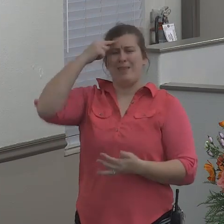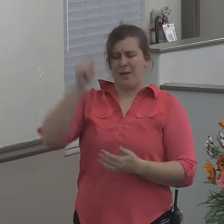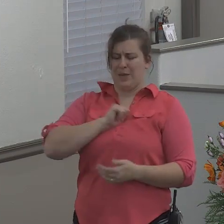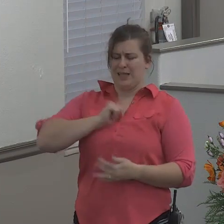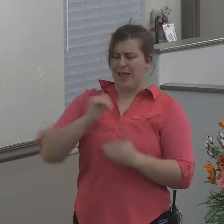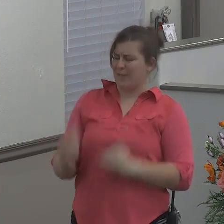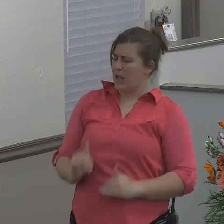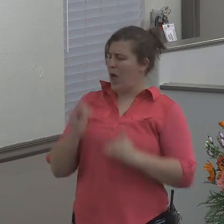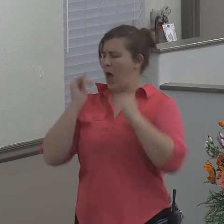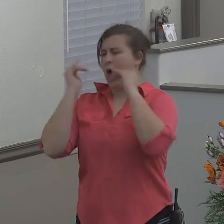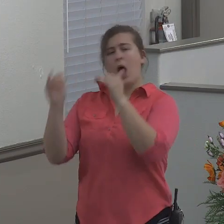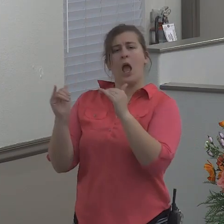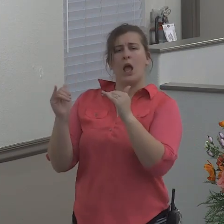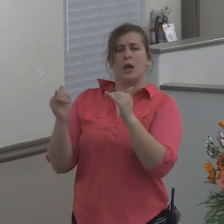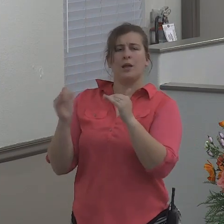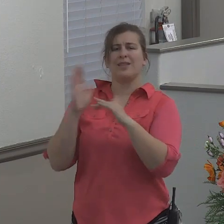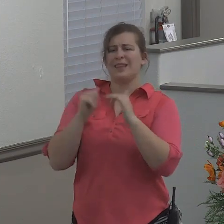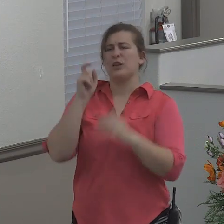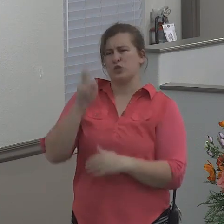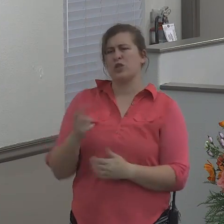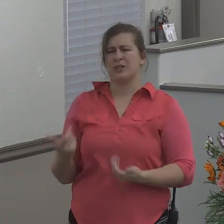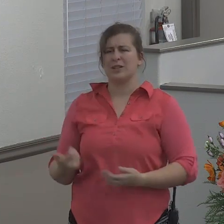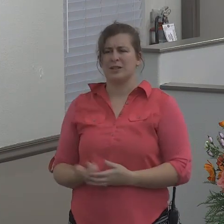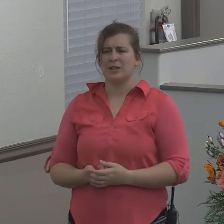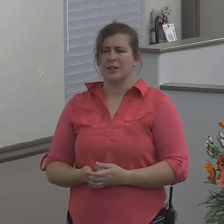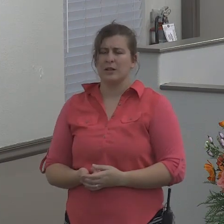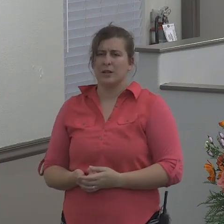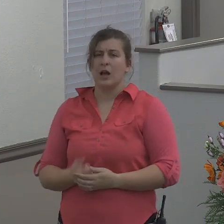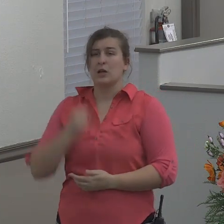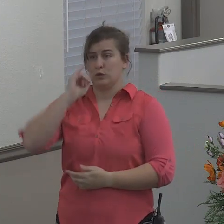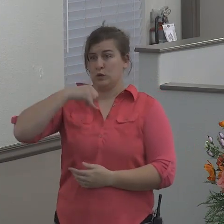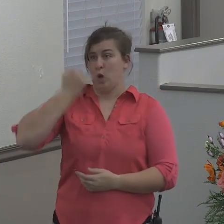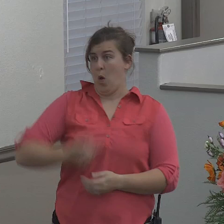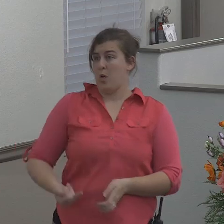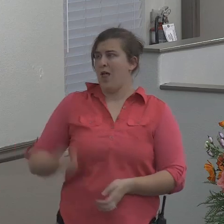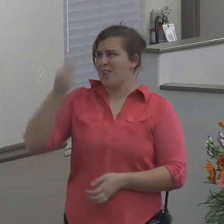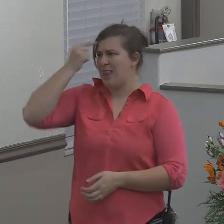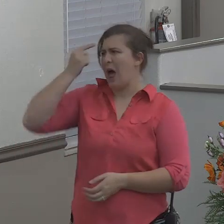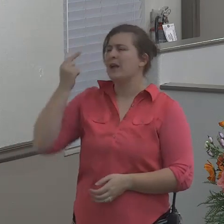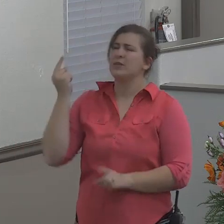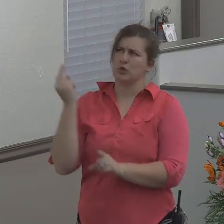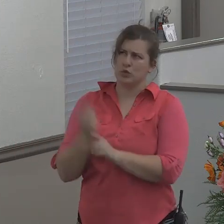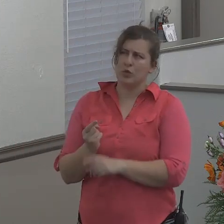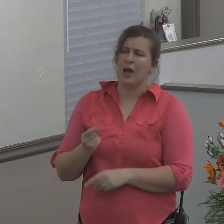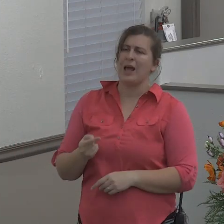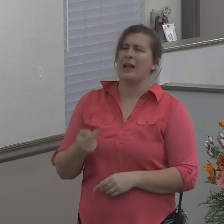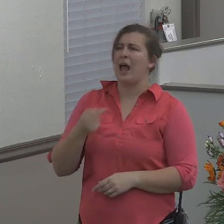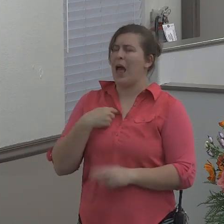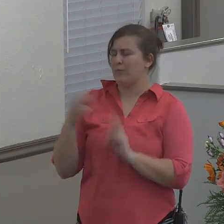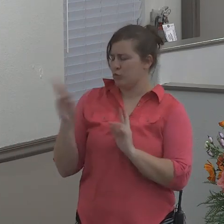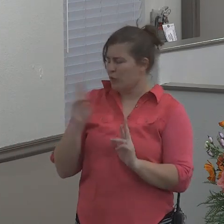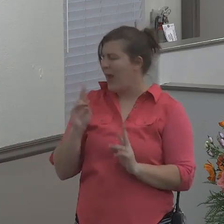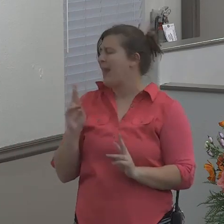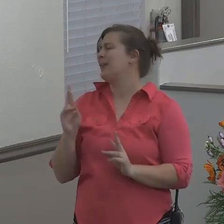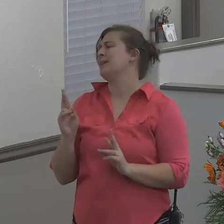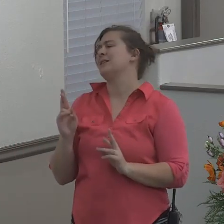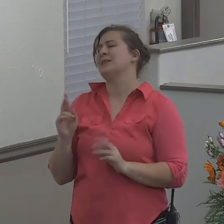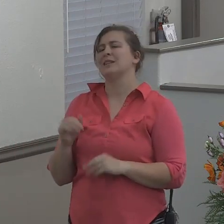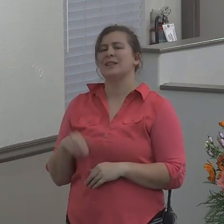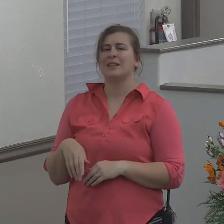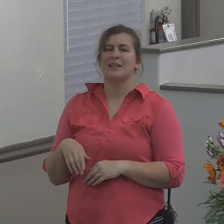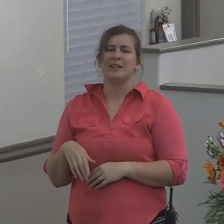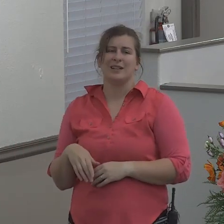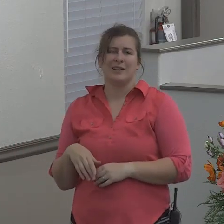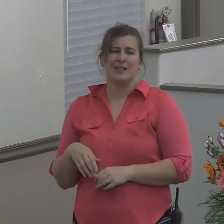of ourselves than we should. I'm sure that Jonah thought he had it made, that he had his bags packed. I imagine that he